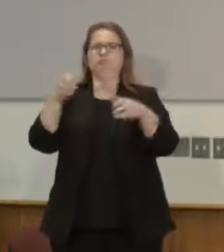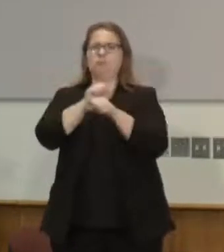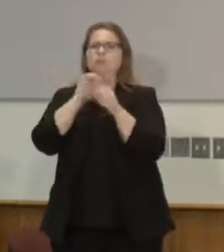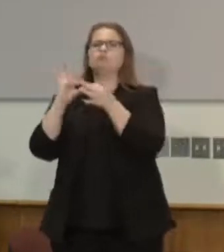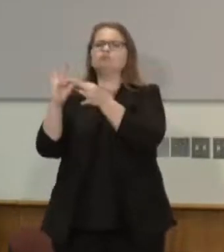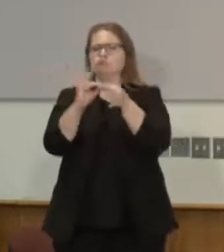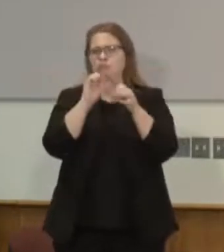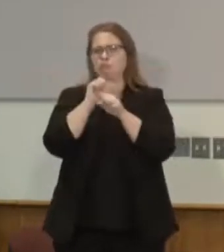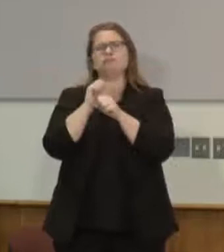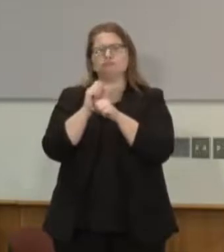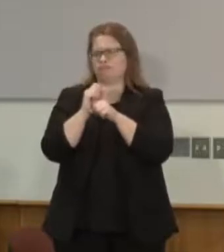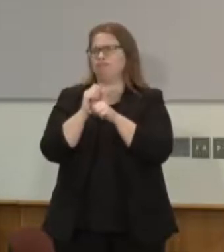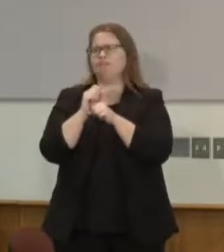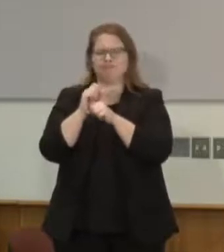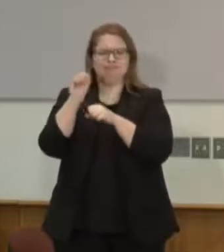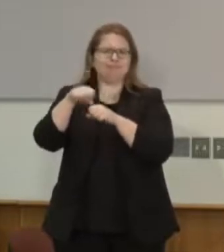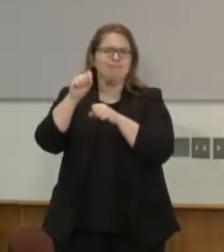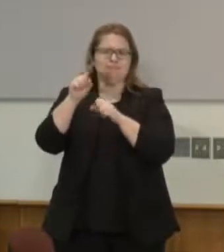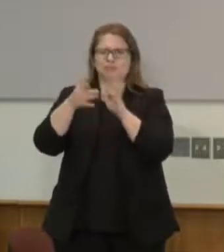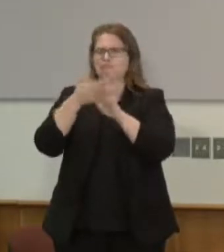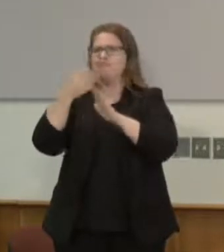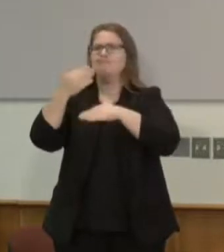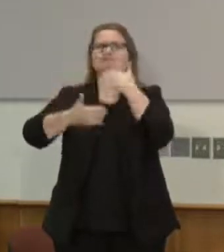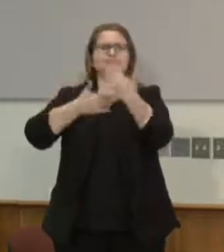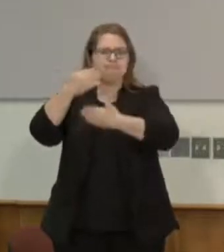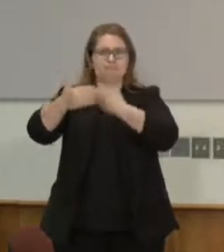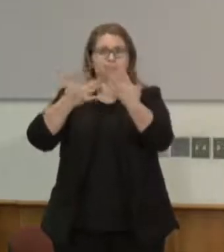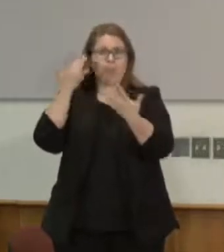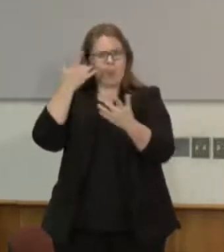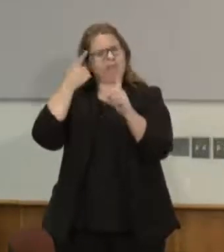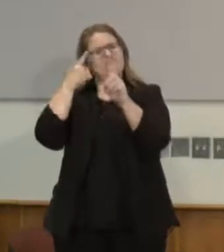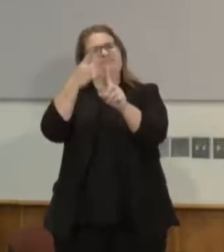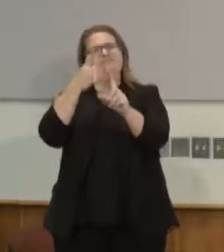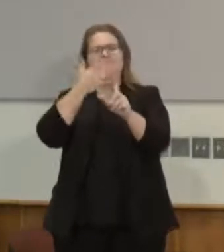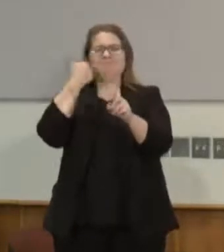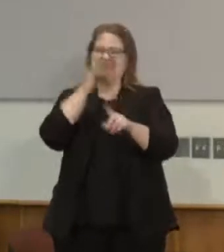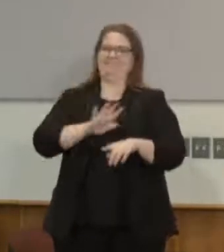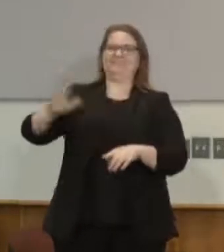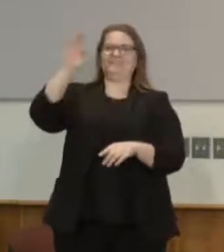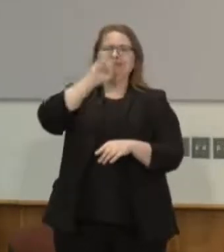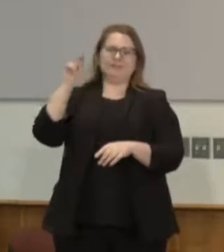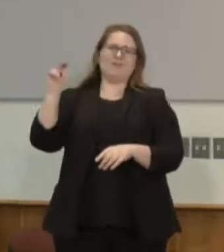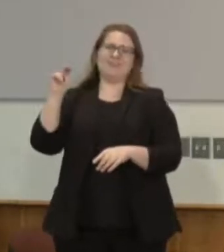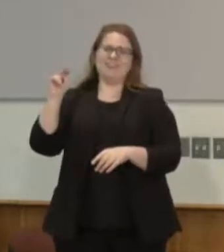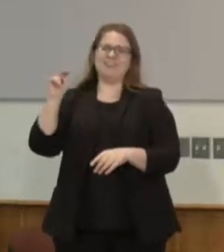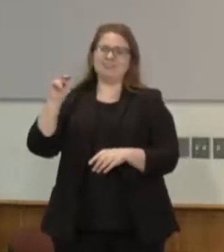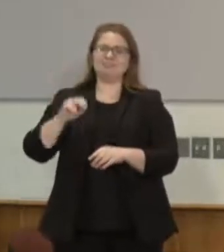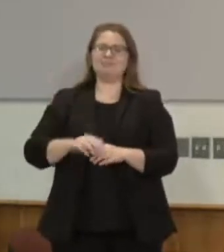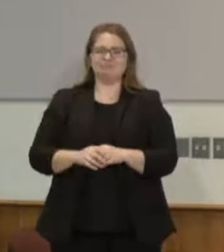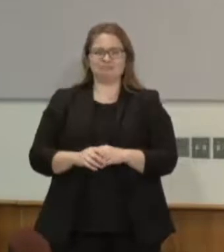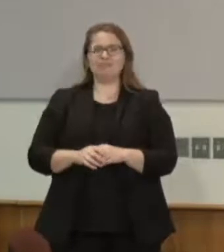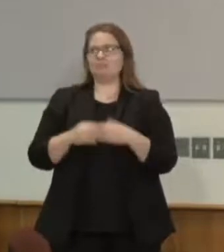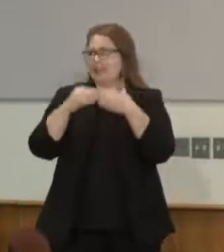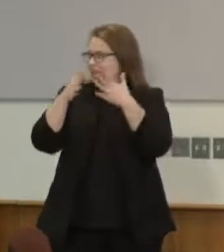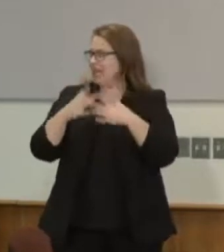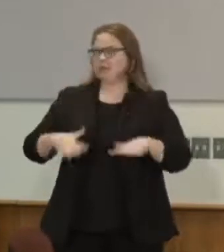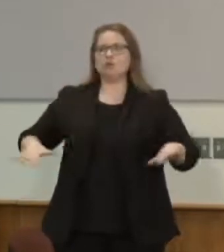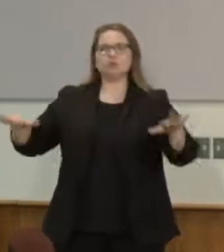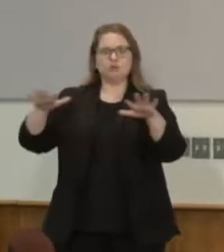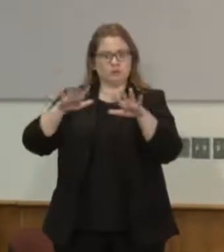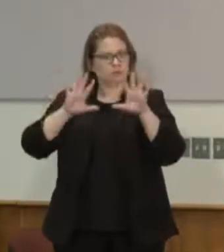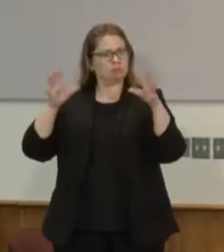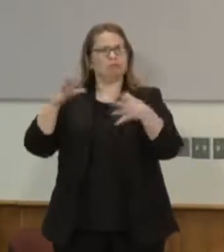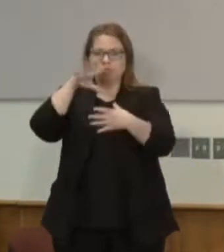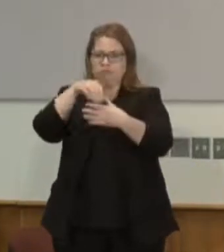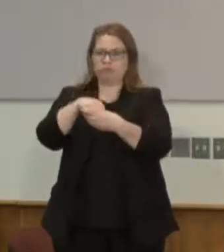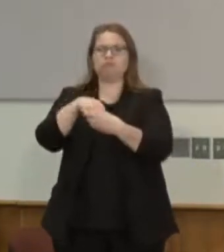be operating in the best interest of Minnesotans and so we'll continue to call on our good friends across the aisle in order to do what is in the best interest of